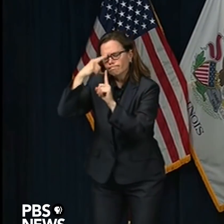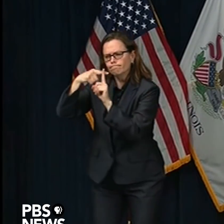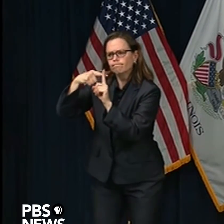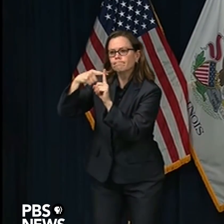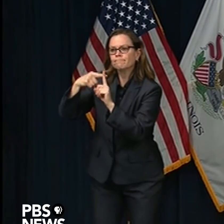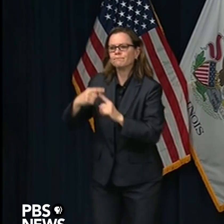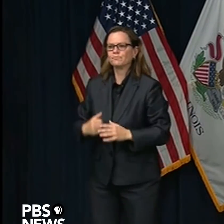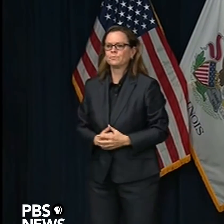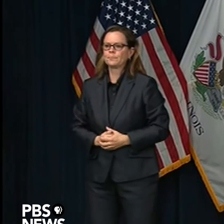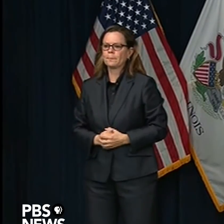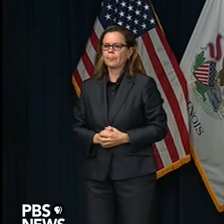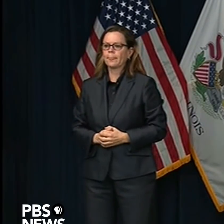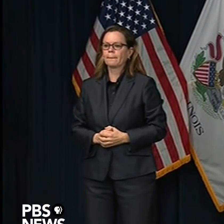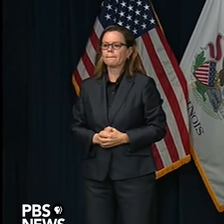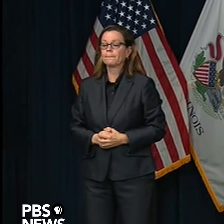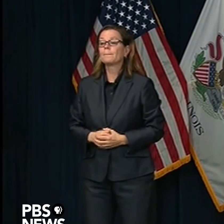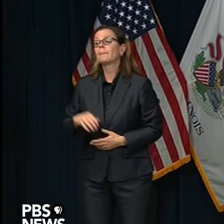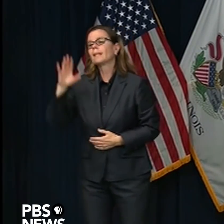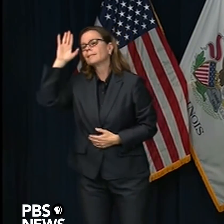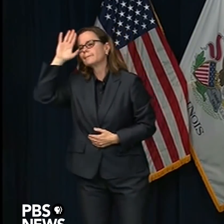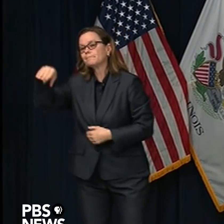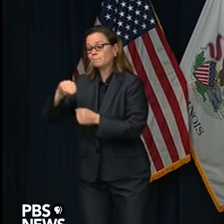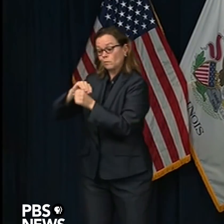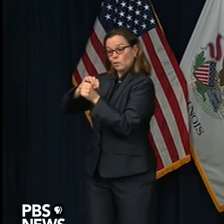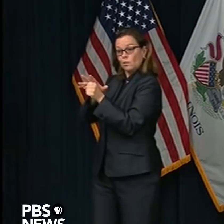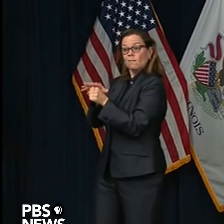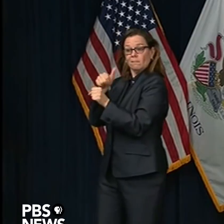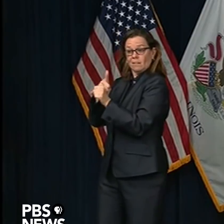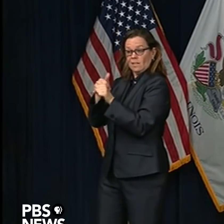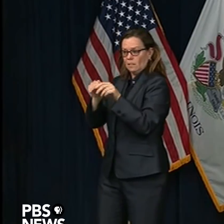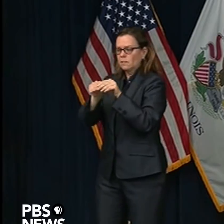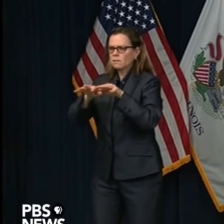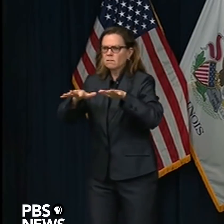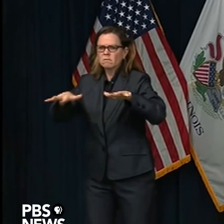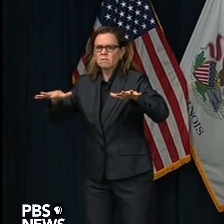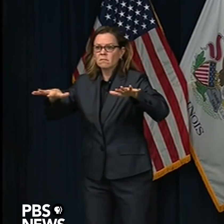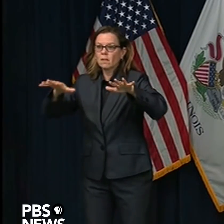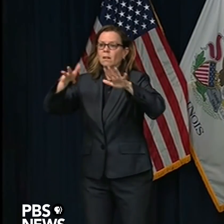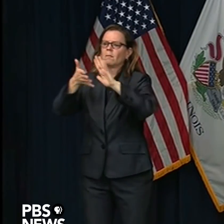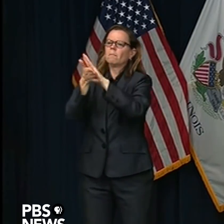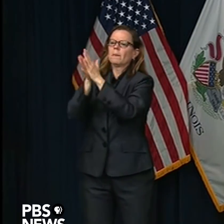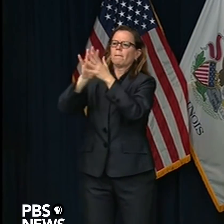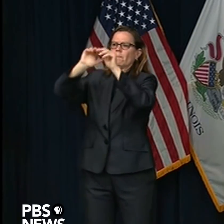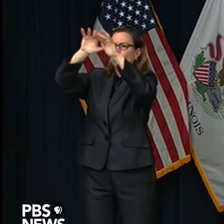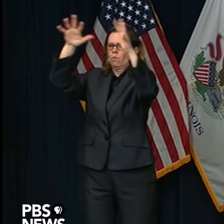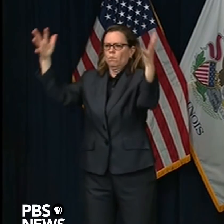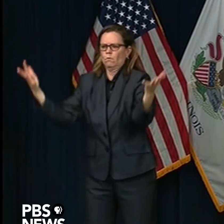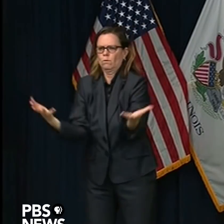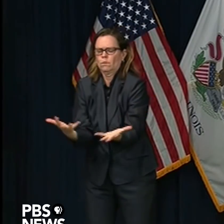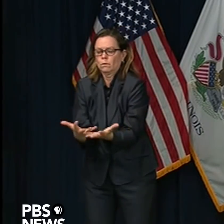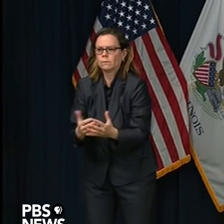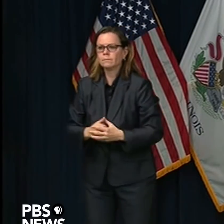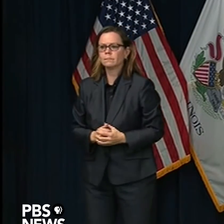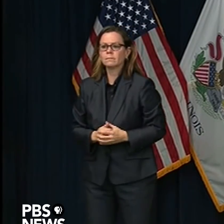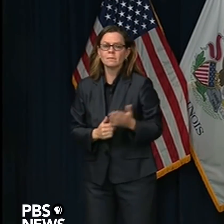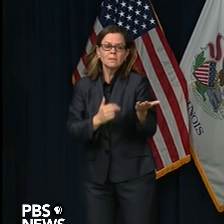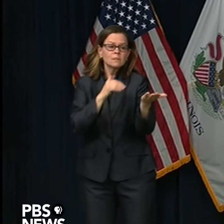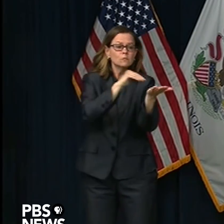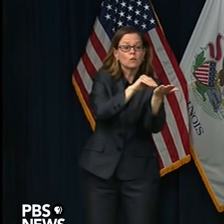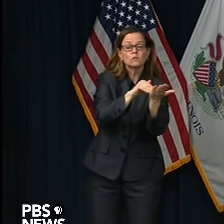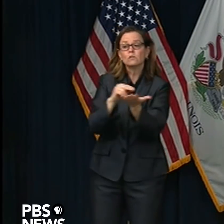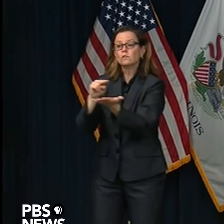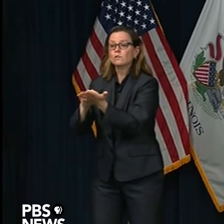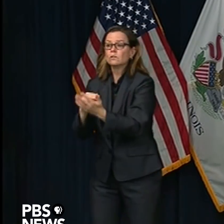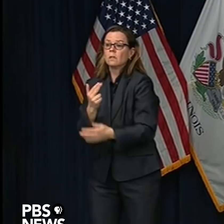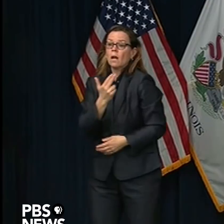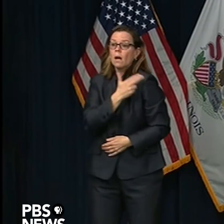has been tremendous. The community partners, hospitals, health care providers, individuals, people who are